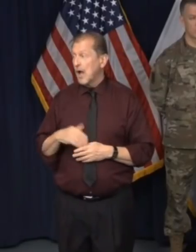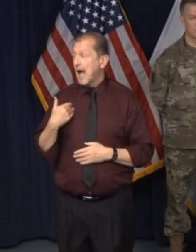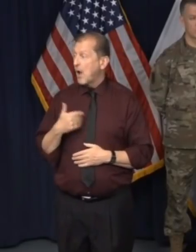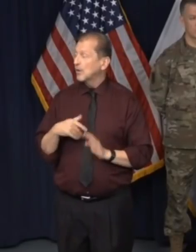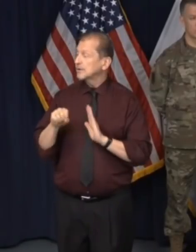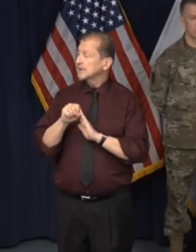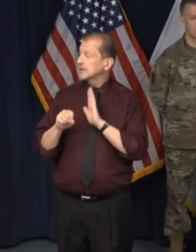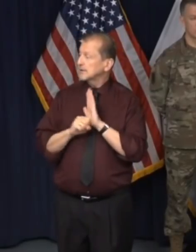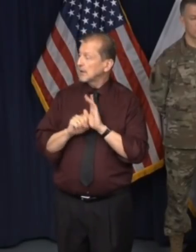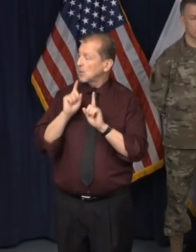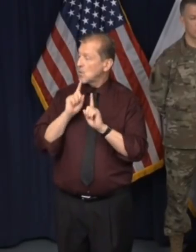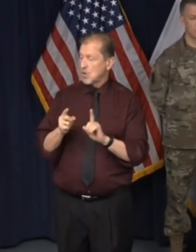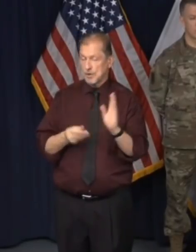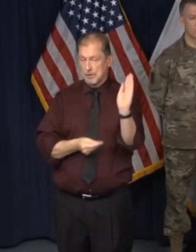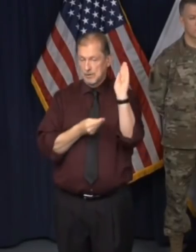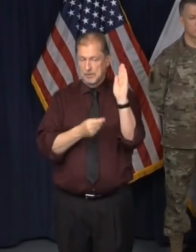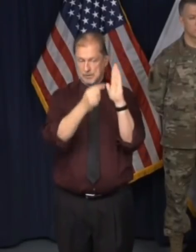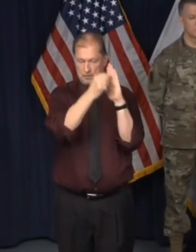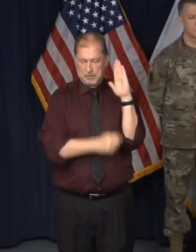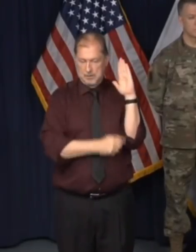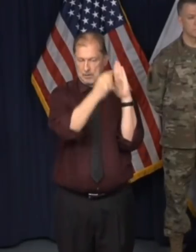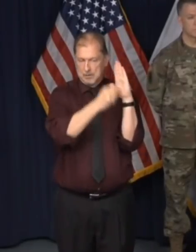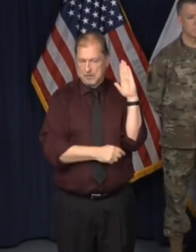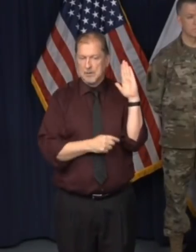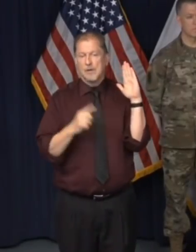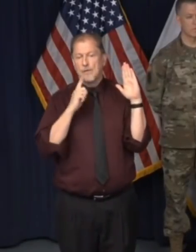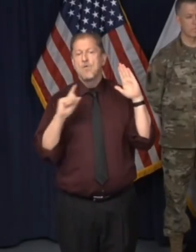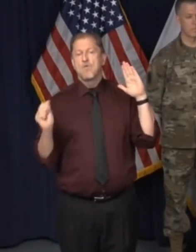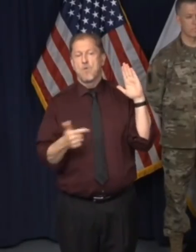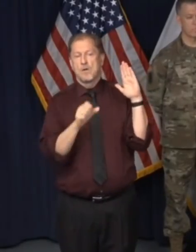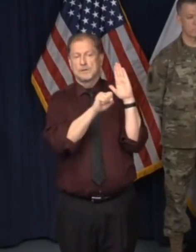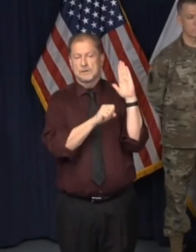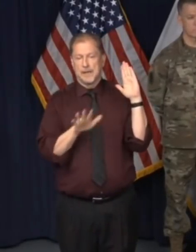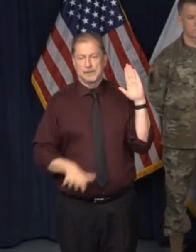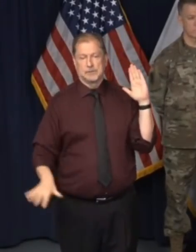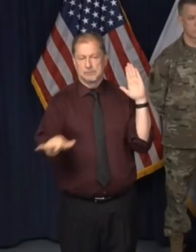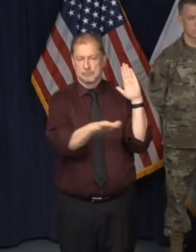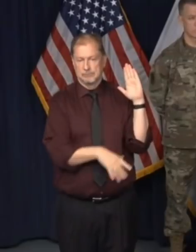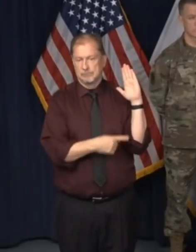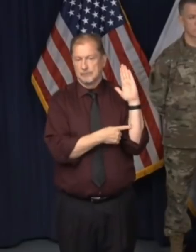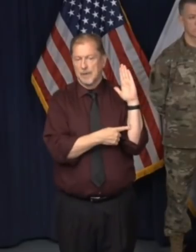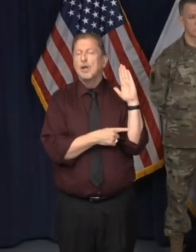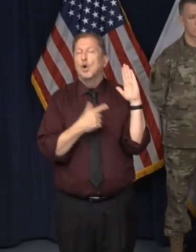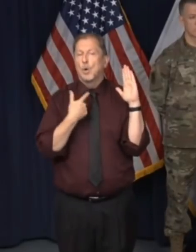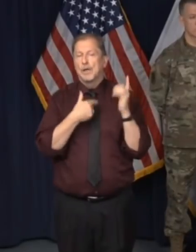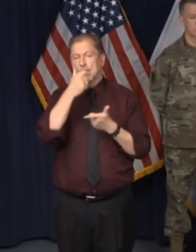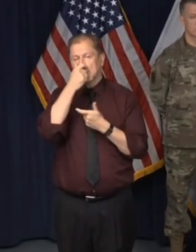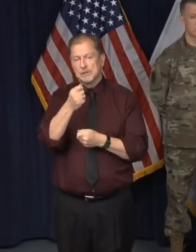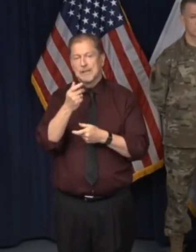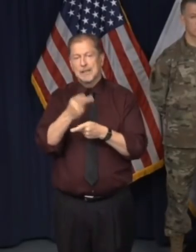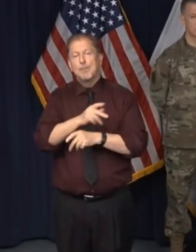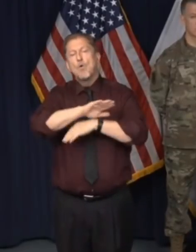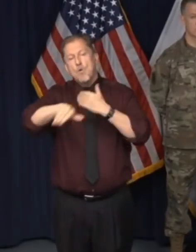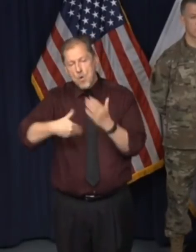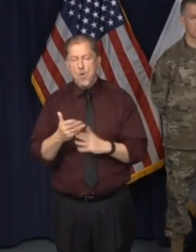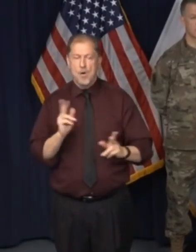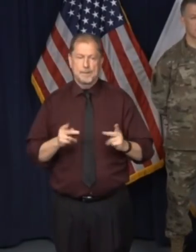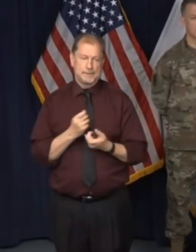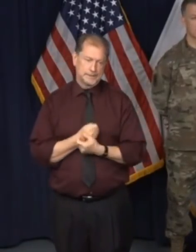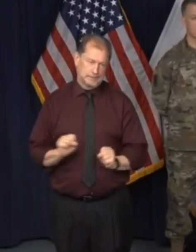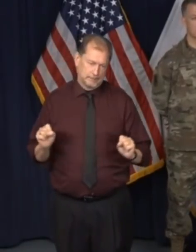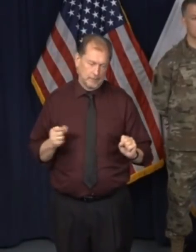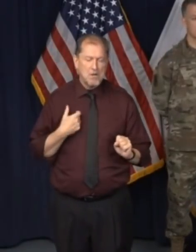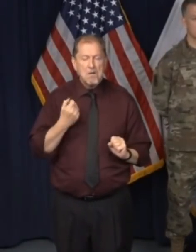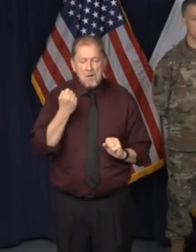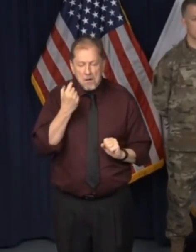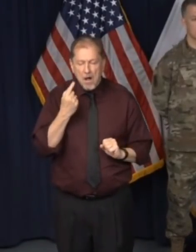we're, you know, looking at all of our state executive orders and thinking of the health and safety of everybody in the state, no matter where they live. And I, of course,